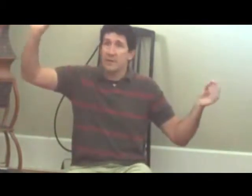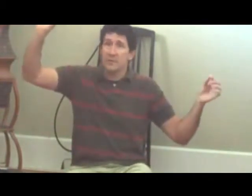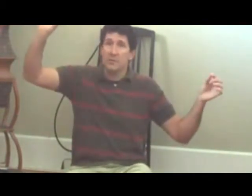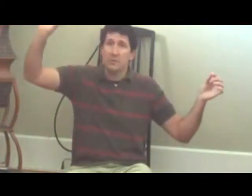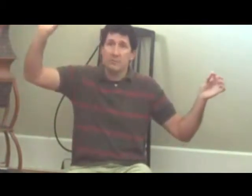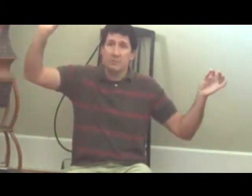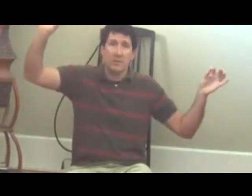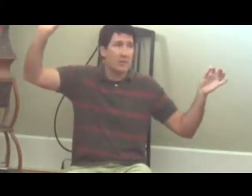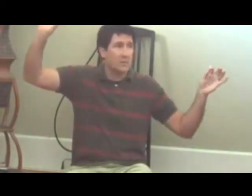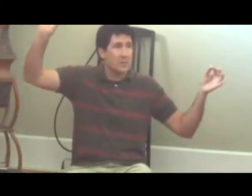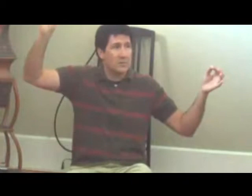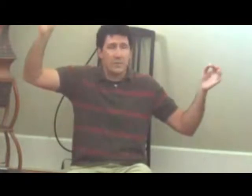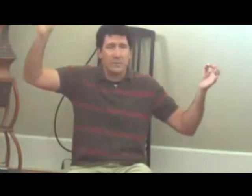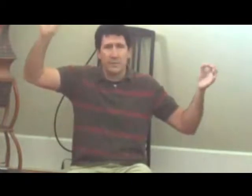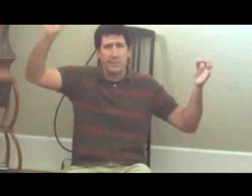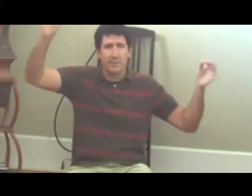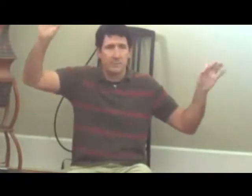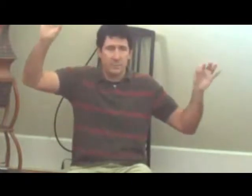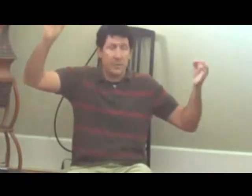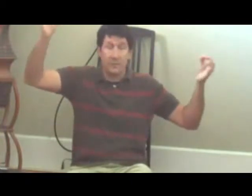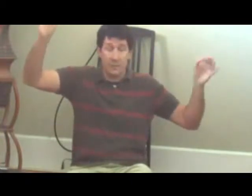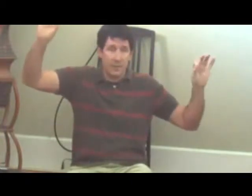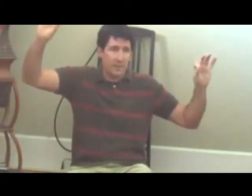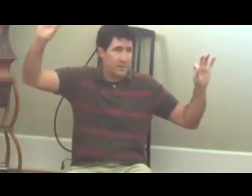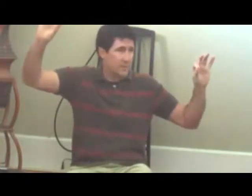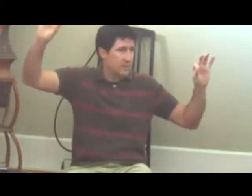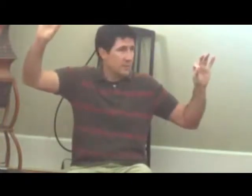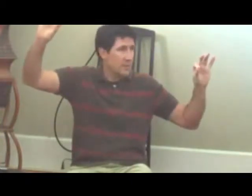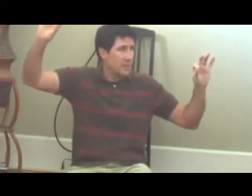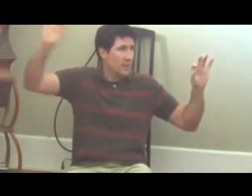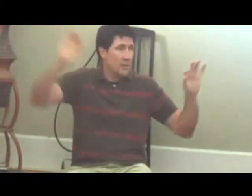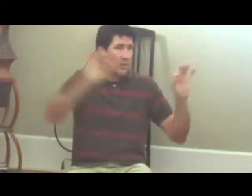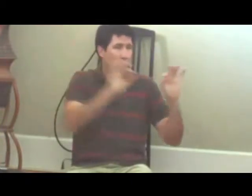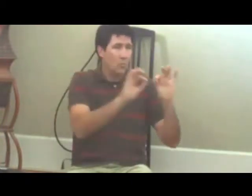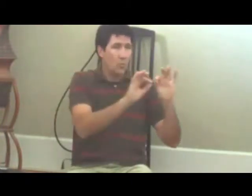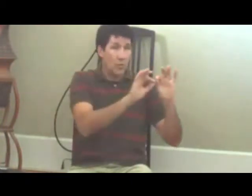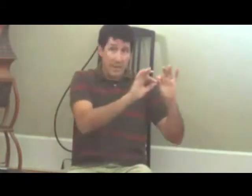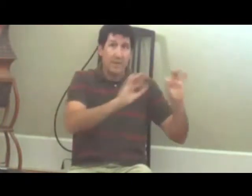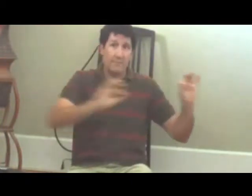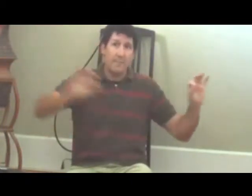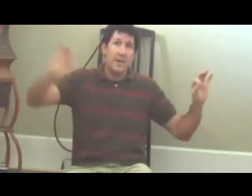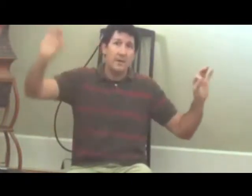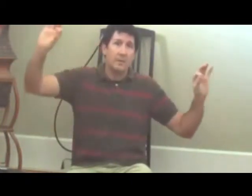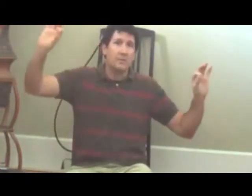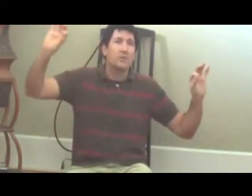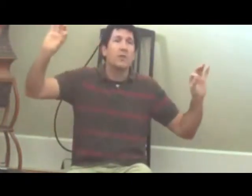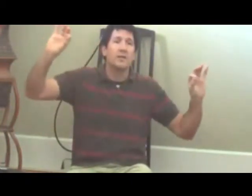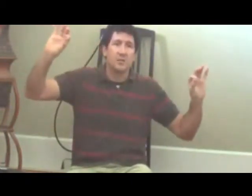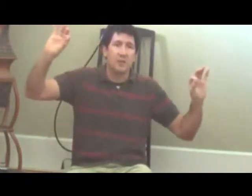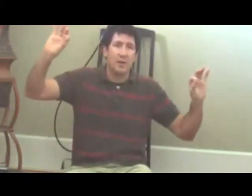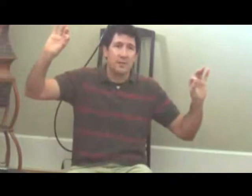,000 years, 10,000 years, 10,000 10,000 years, we have made great strides,